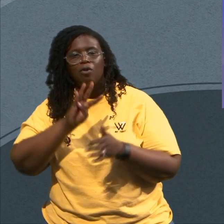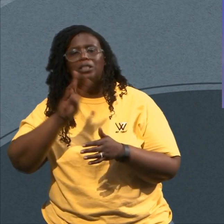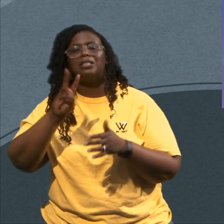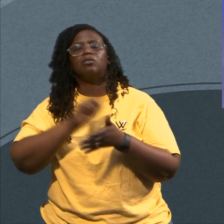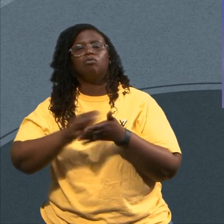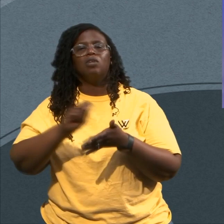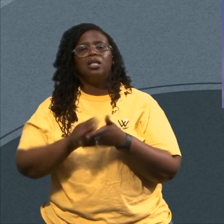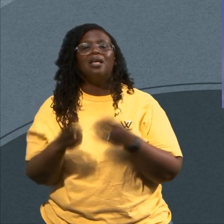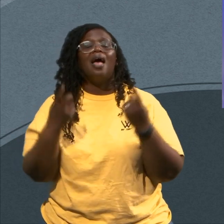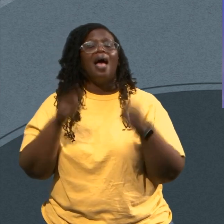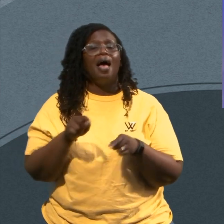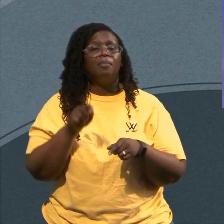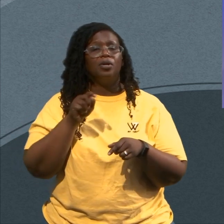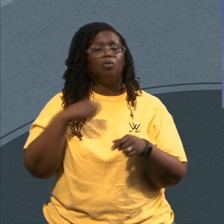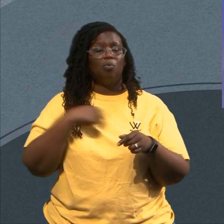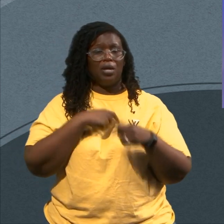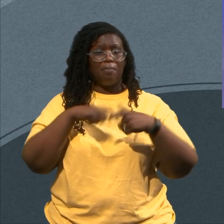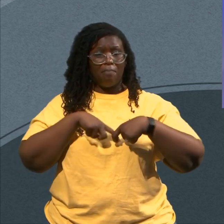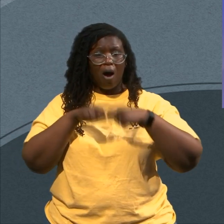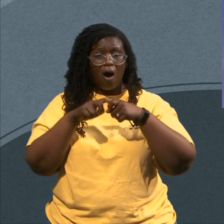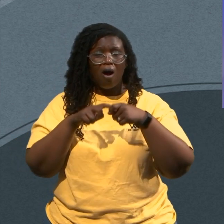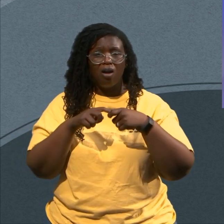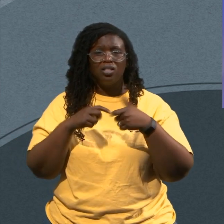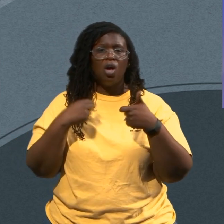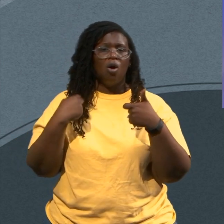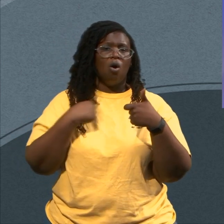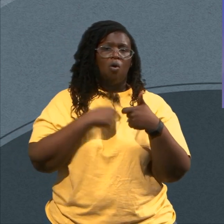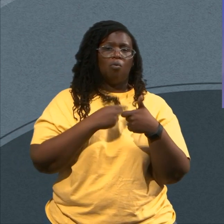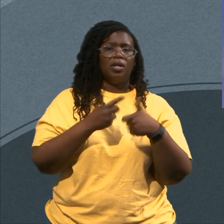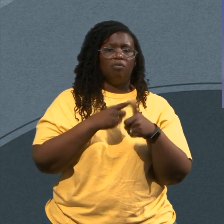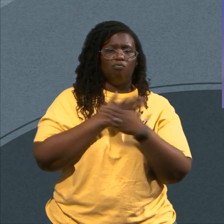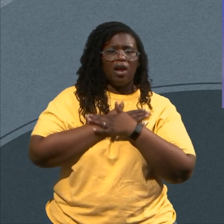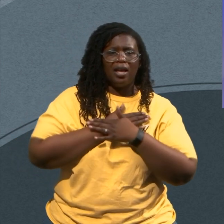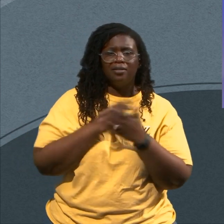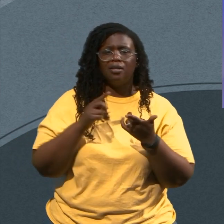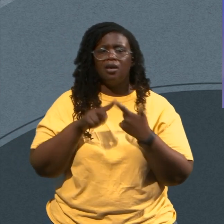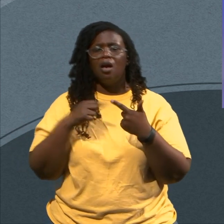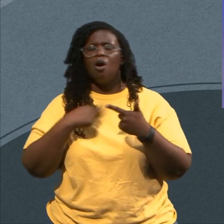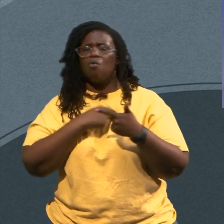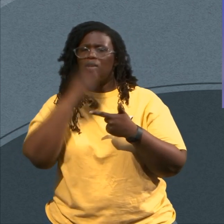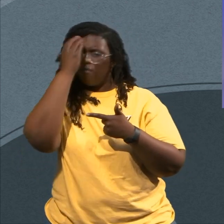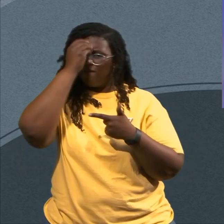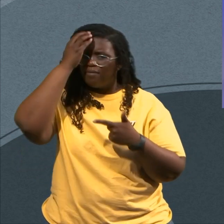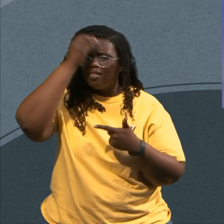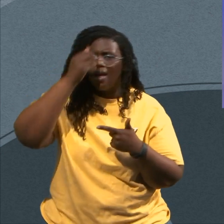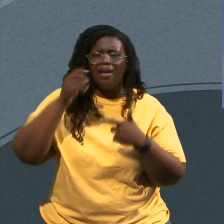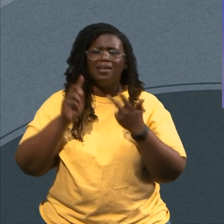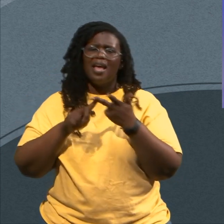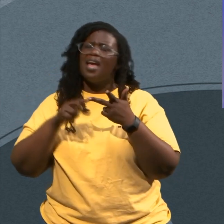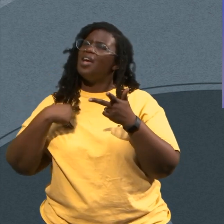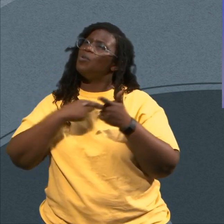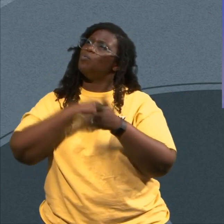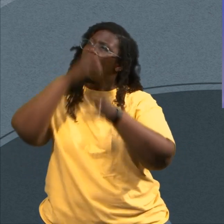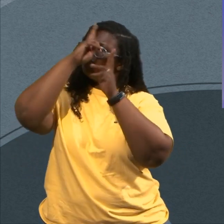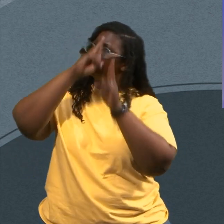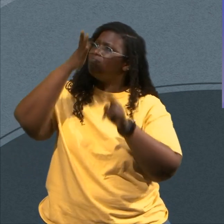Reverence God It Is To Let Folk Know That God Is The One That Is Worthy Of Worship